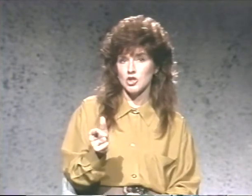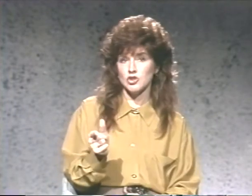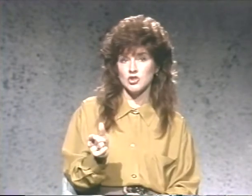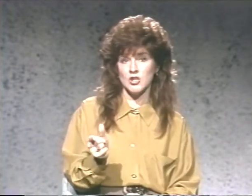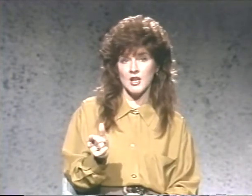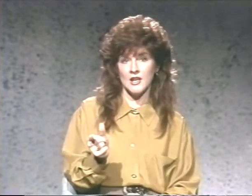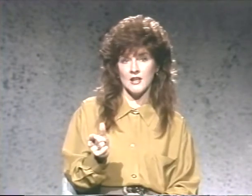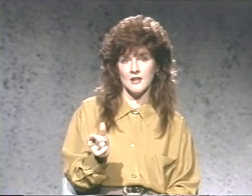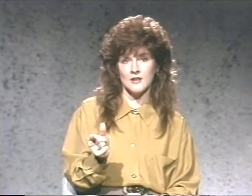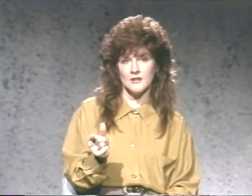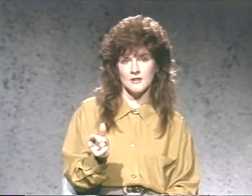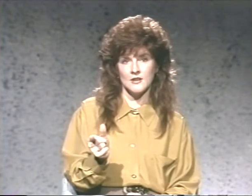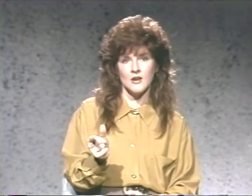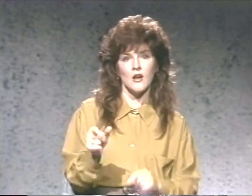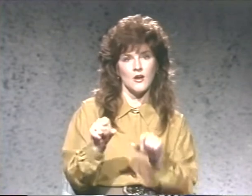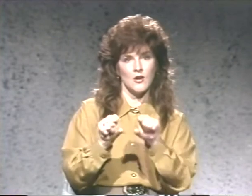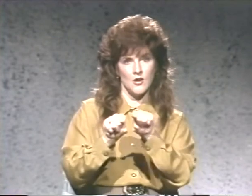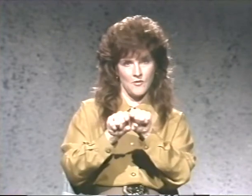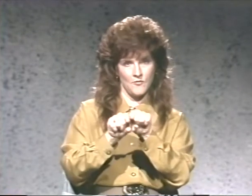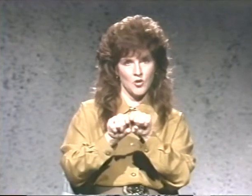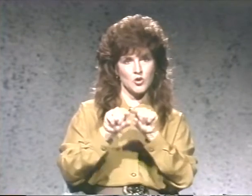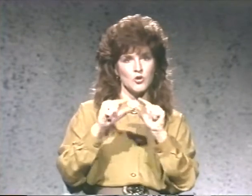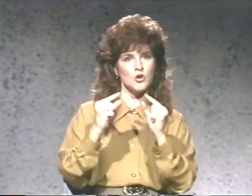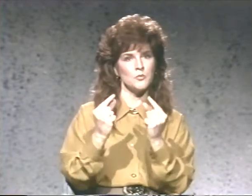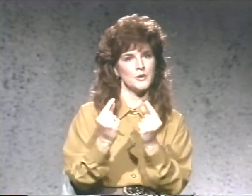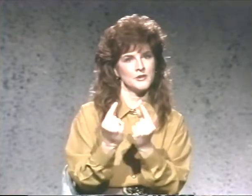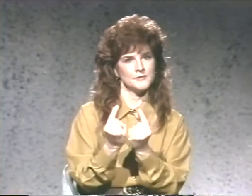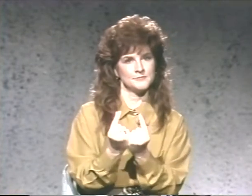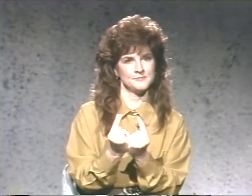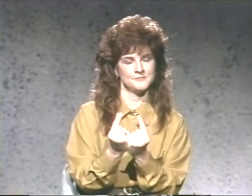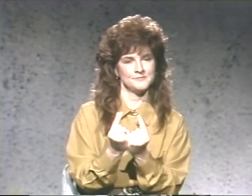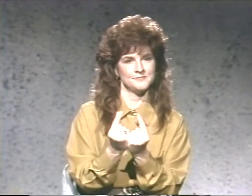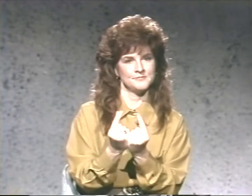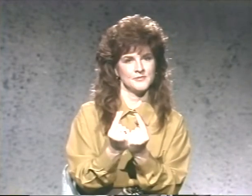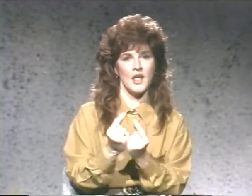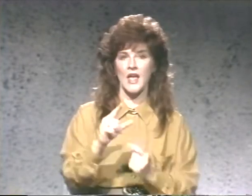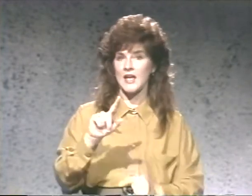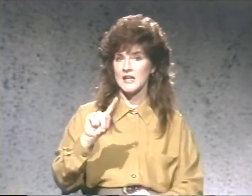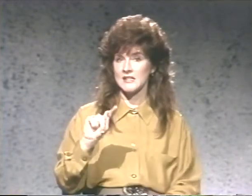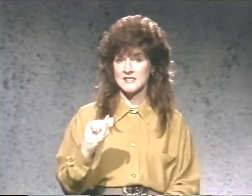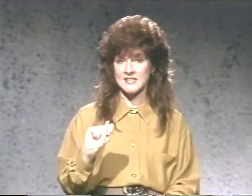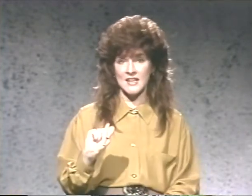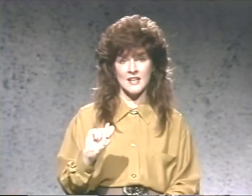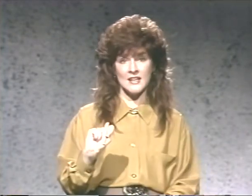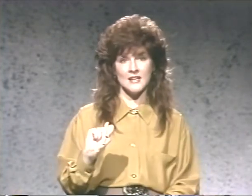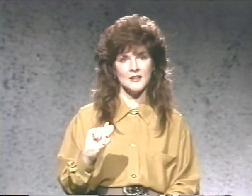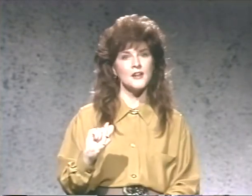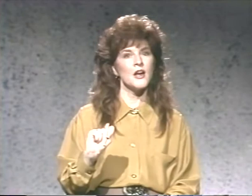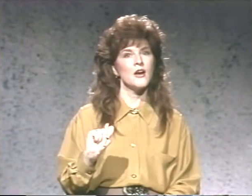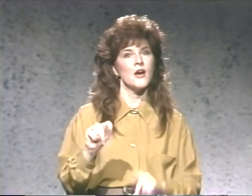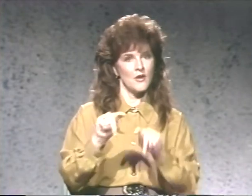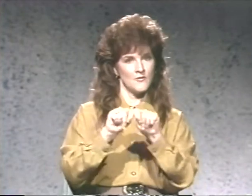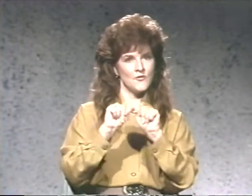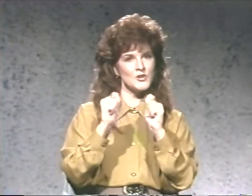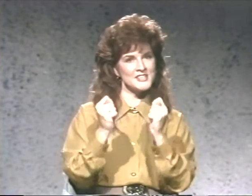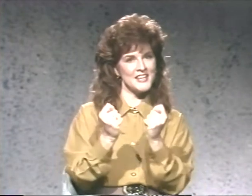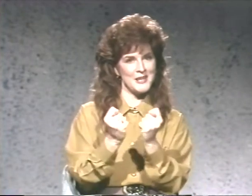G for group, T for team,